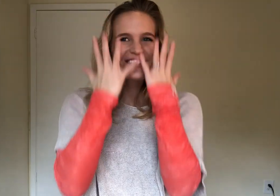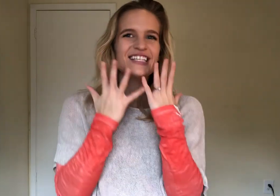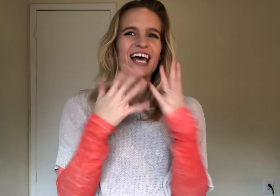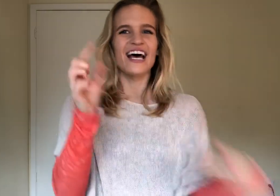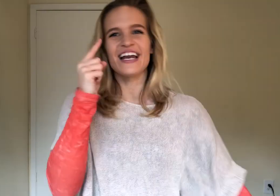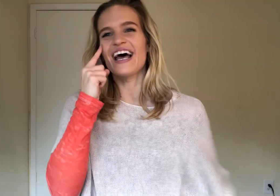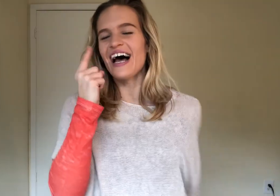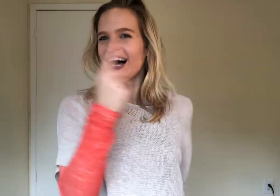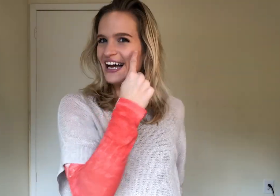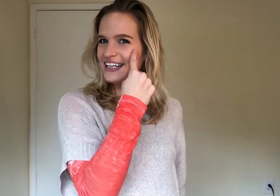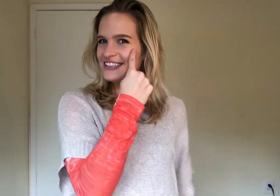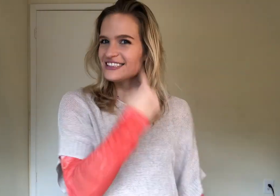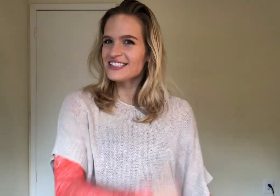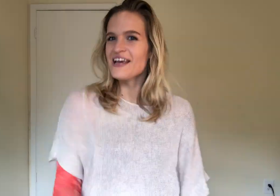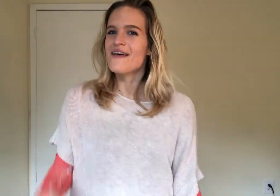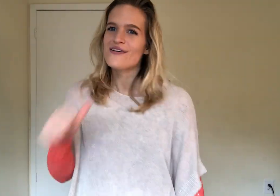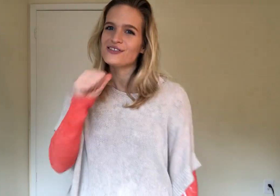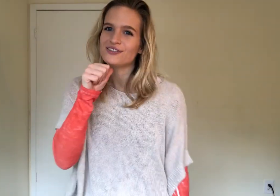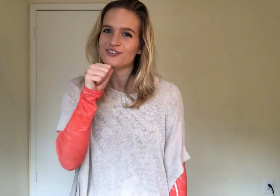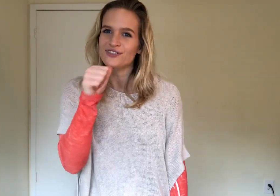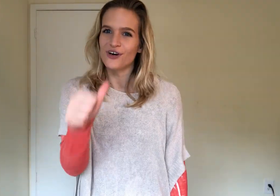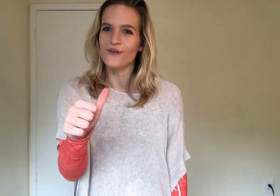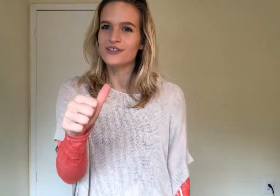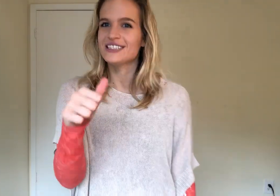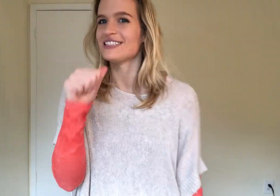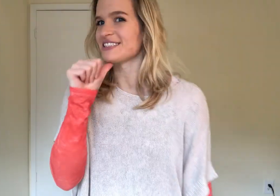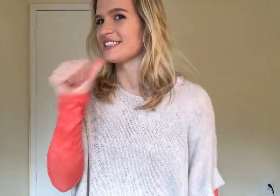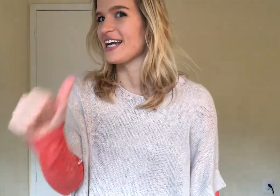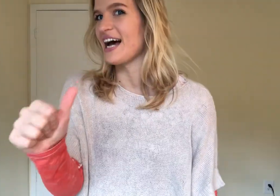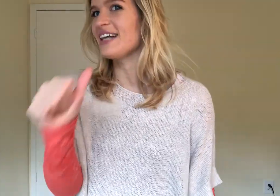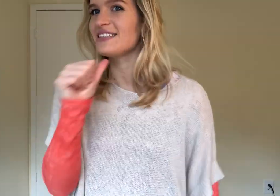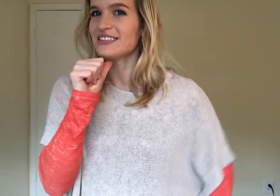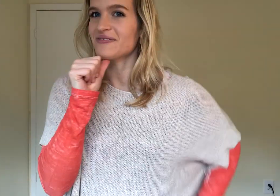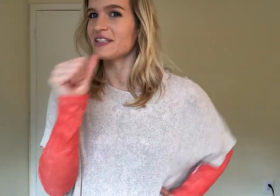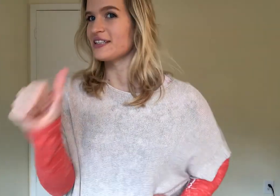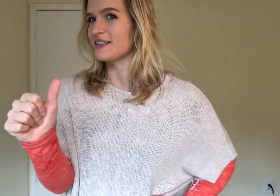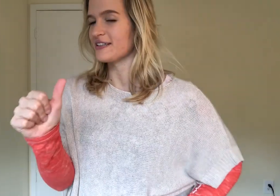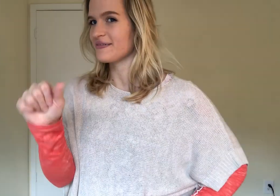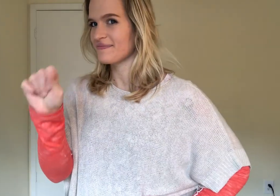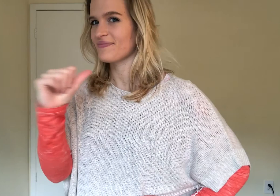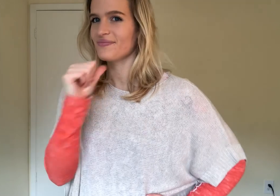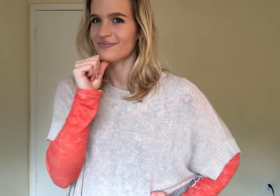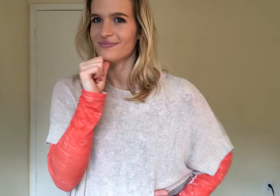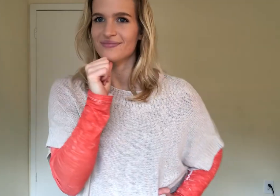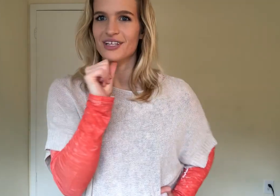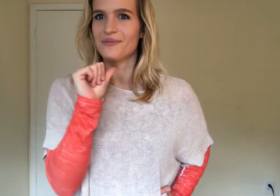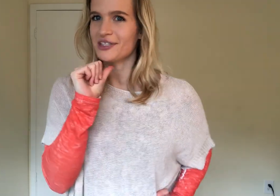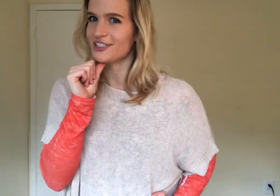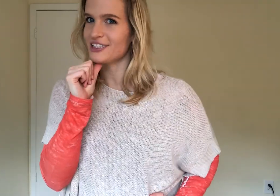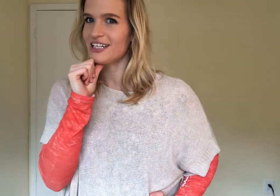Sad eyes. Don't, this is not, just flick your thumb under your chin.